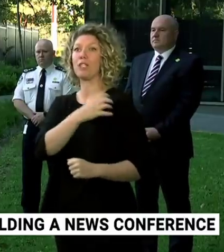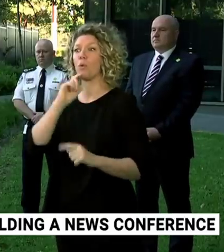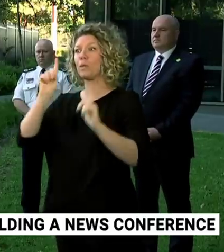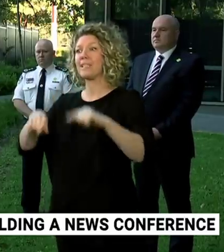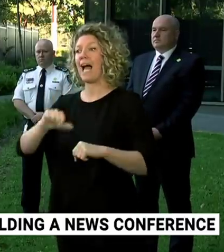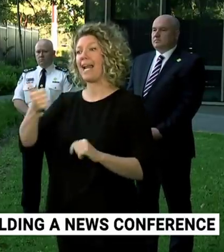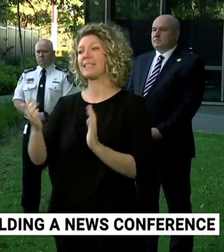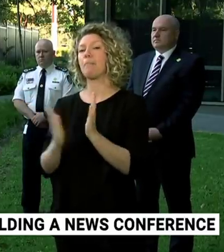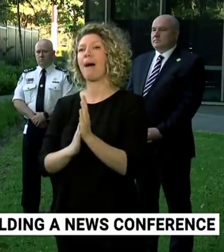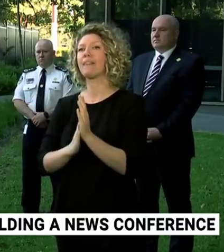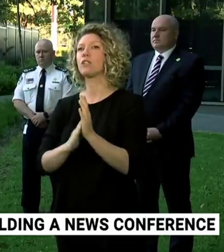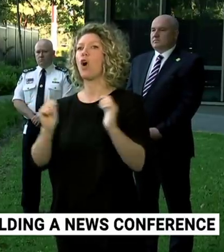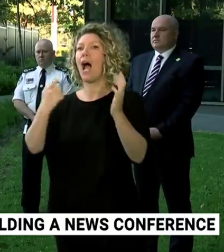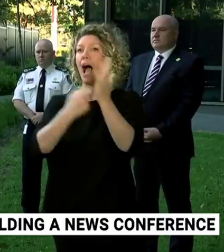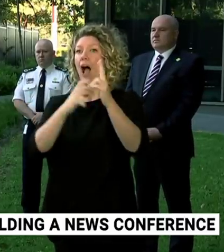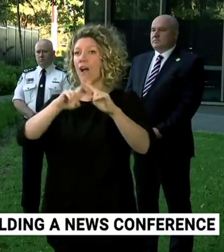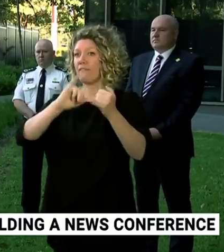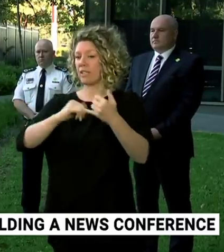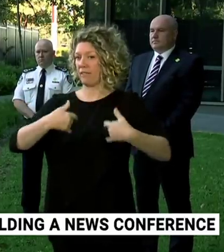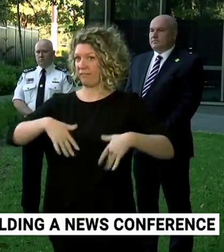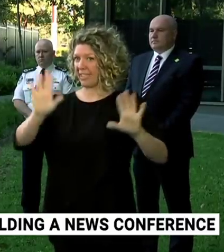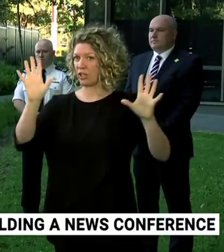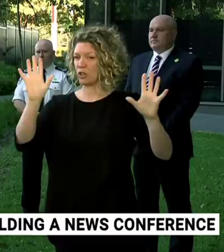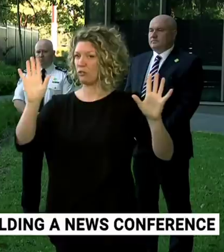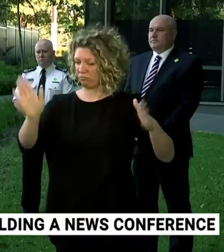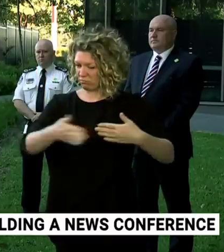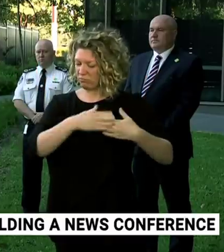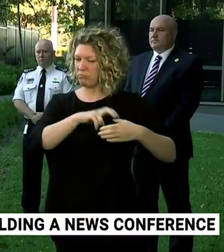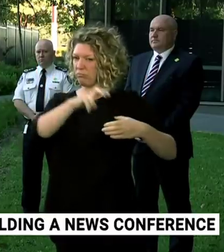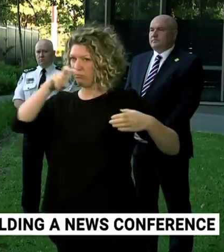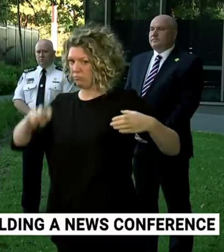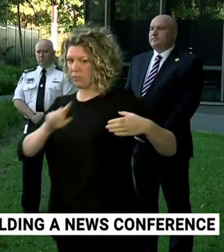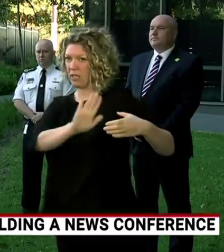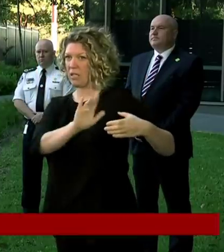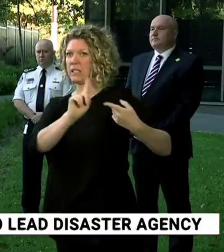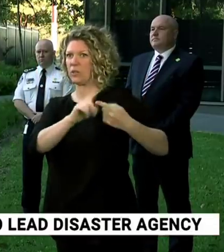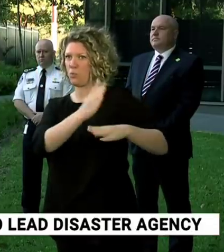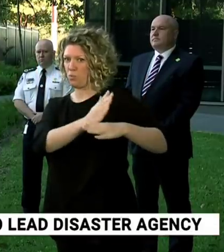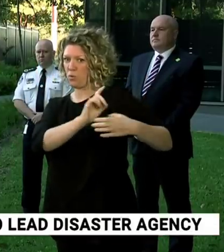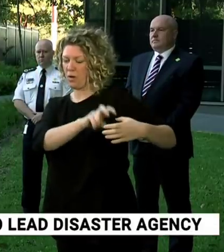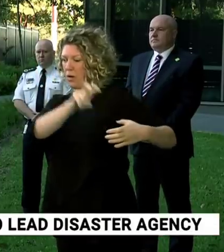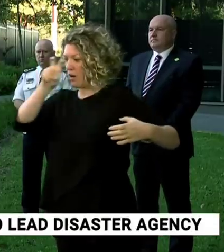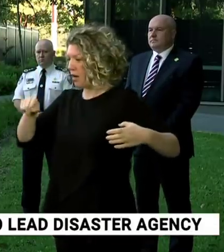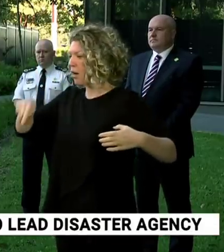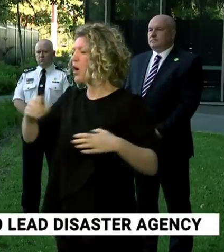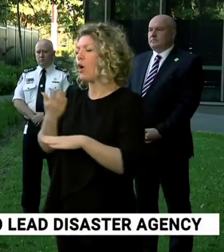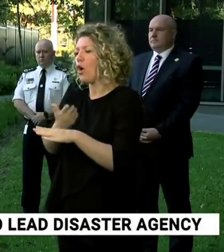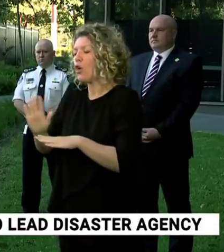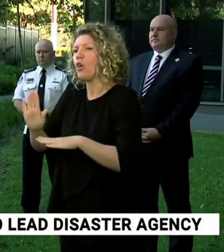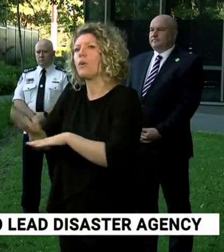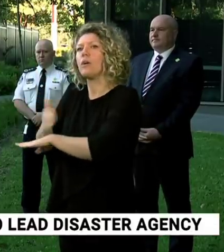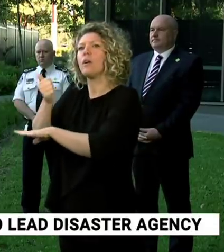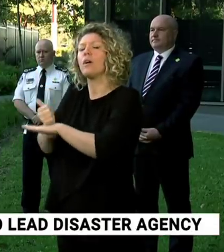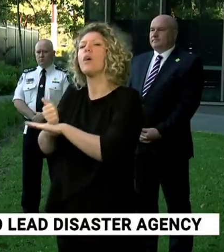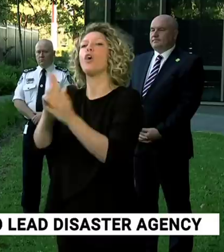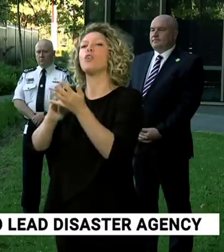so he'll wind up his duties in the RFS over the next month and then commence heading up the new agency in New South Wales in a month's